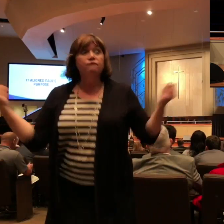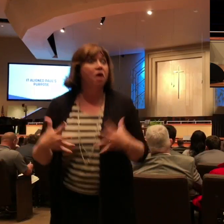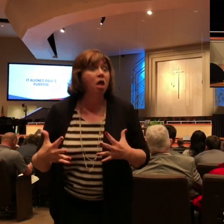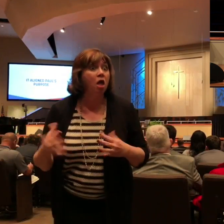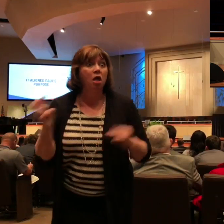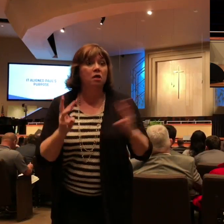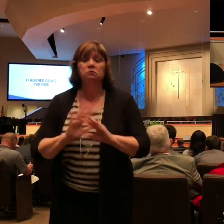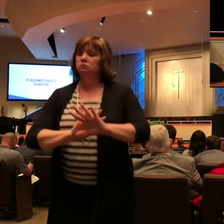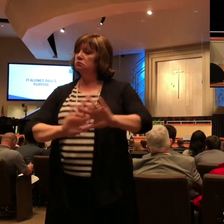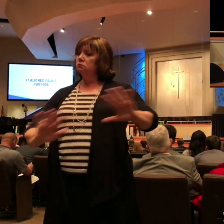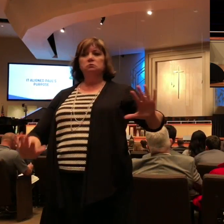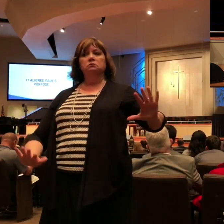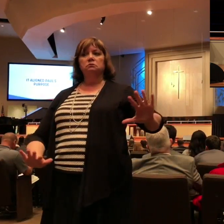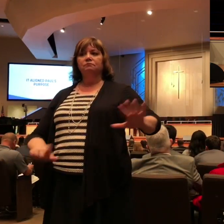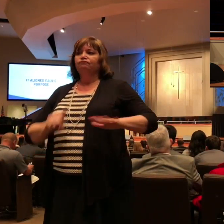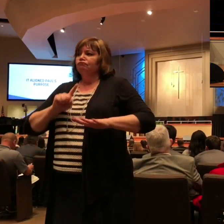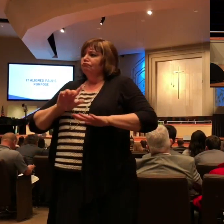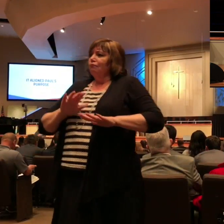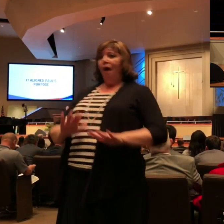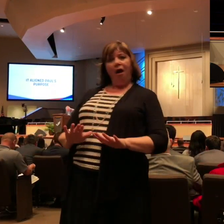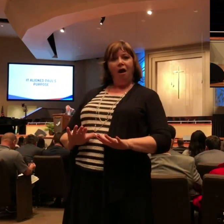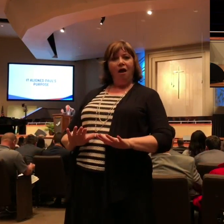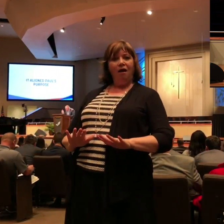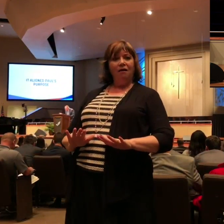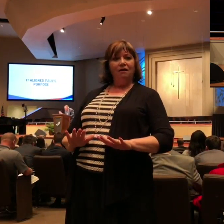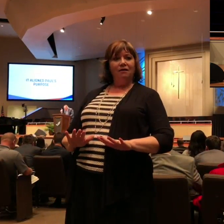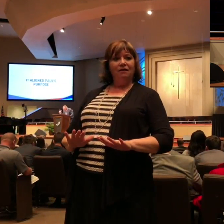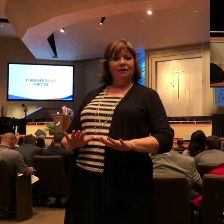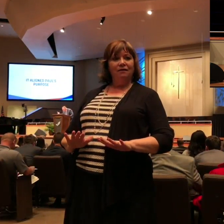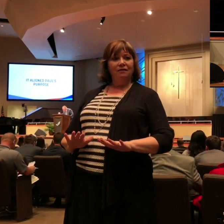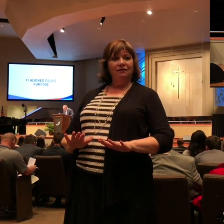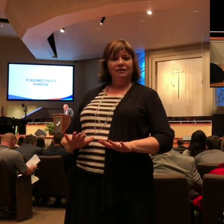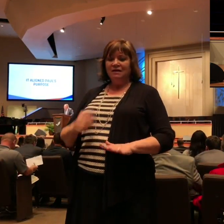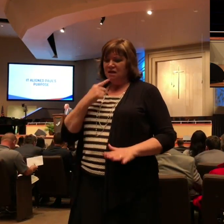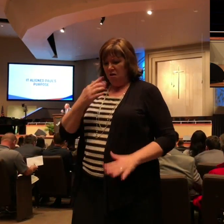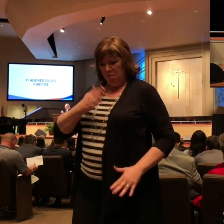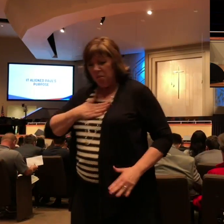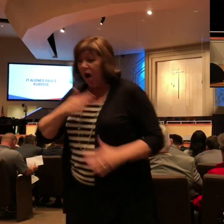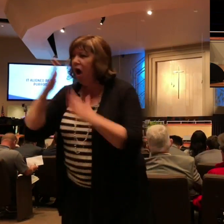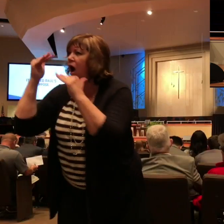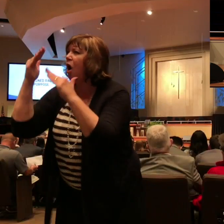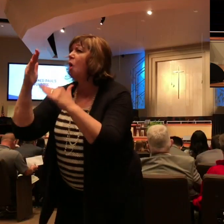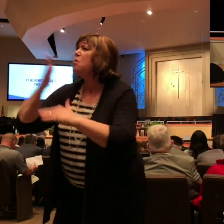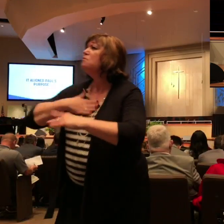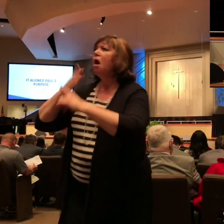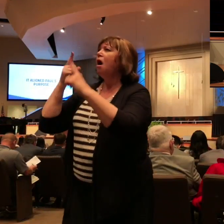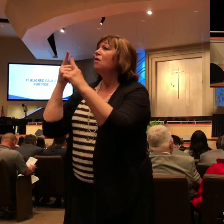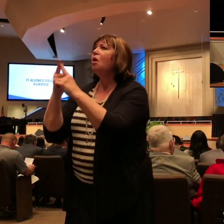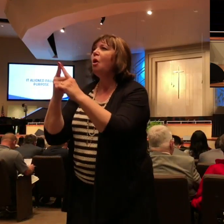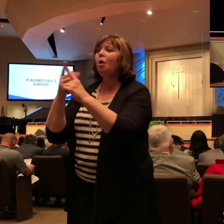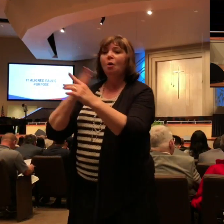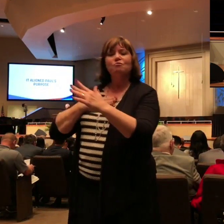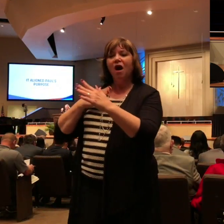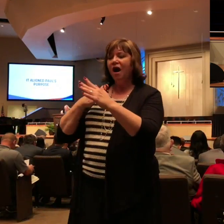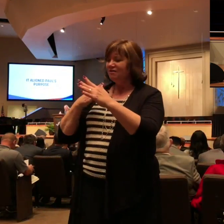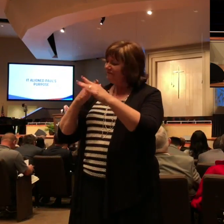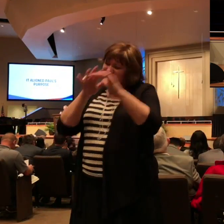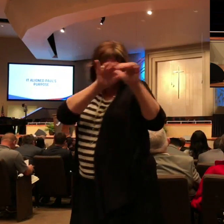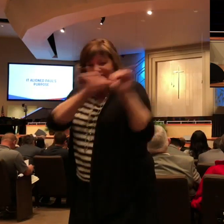to my earnest expectation he goes on in verse 20 and my hope Paul had not lost his hope he was still